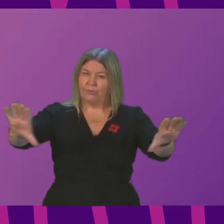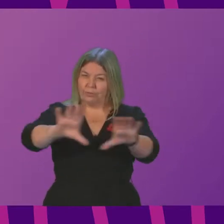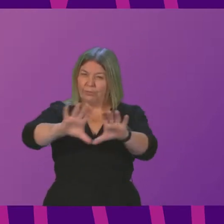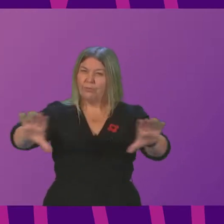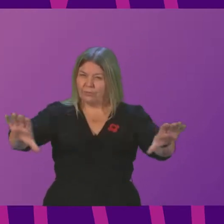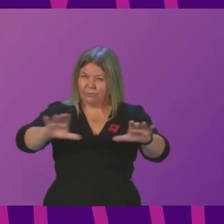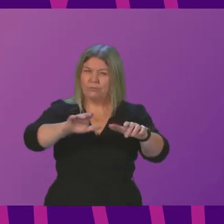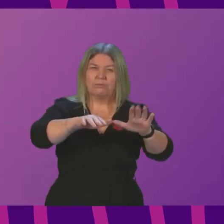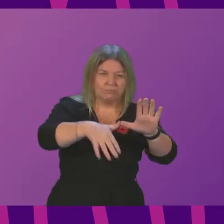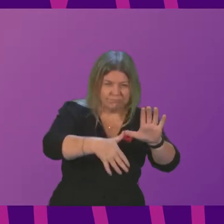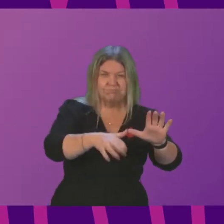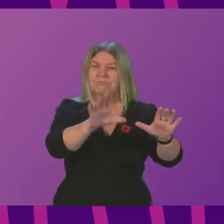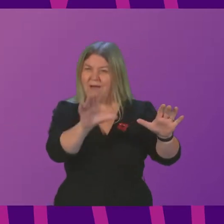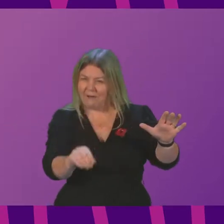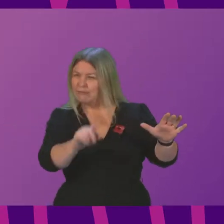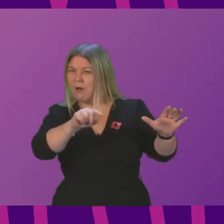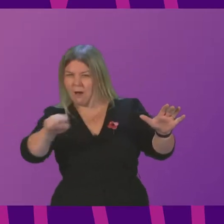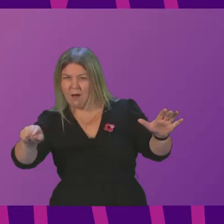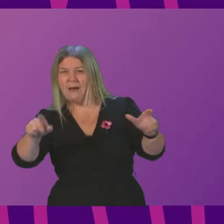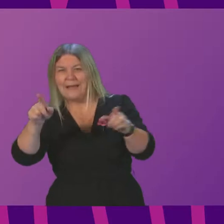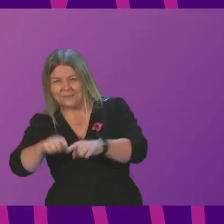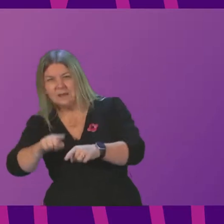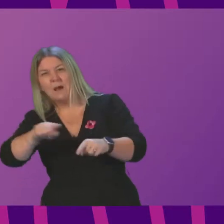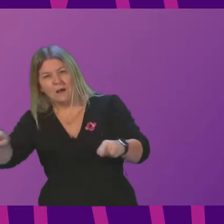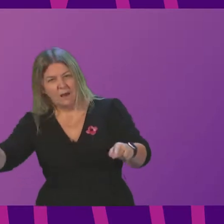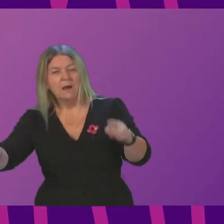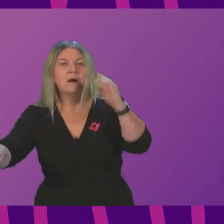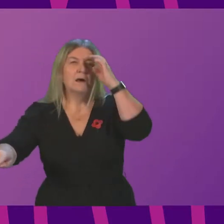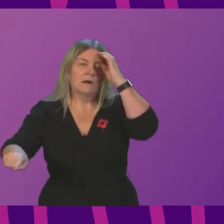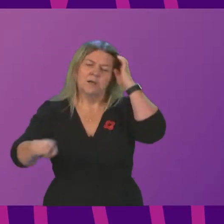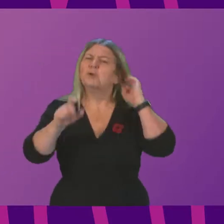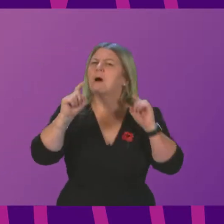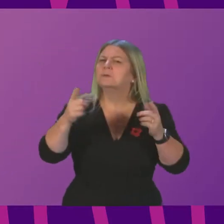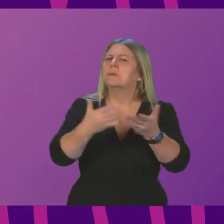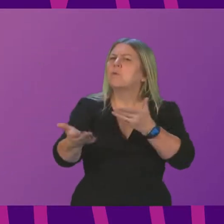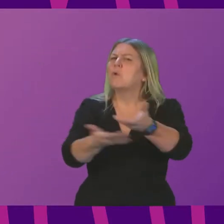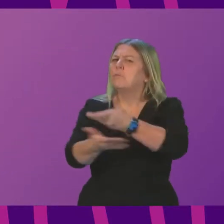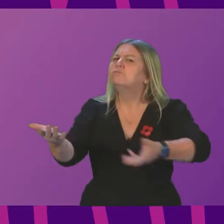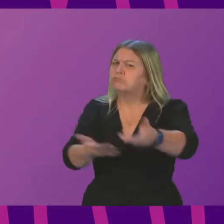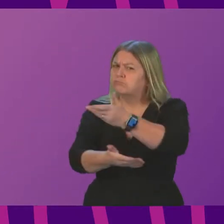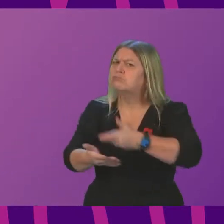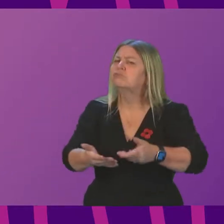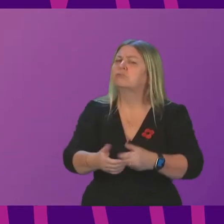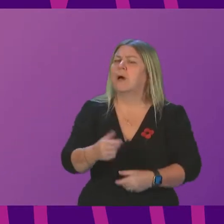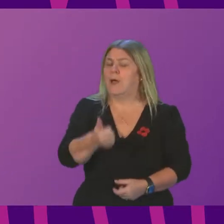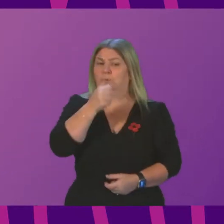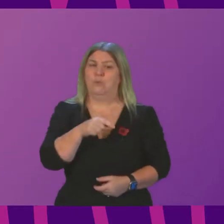and the Stop Climate Chaos Coalition has co-convened the Glasgow Dialogues to enable this to be the case. This is,